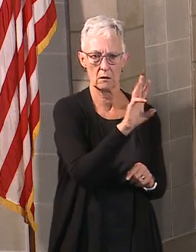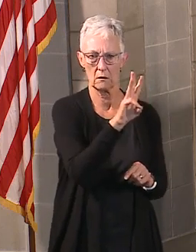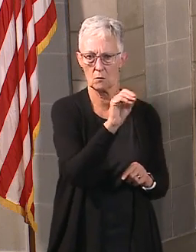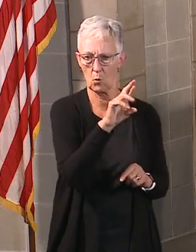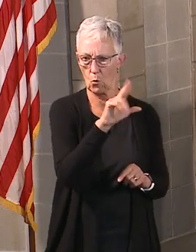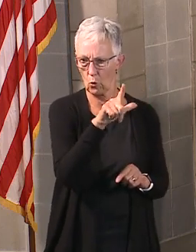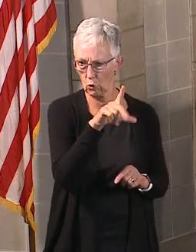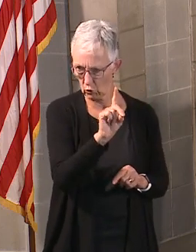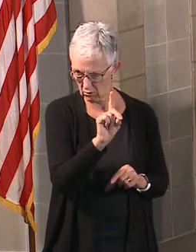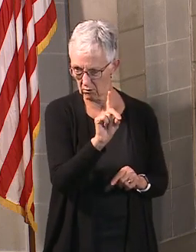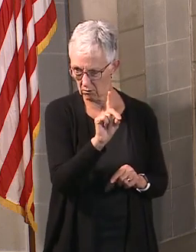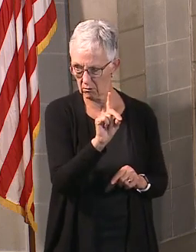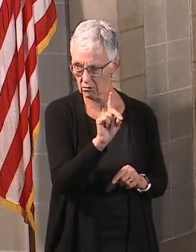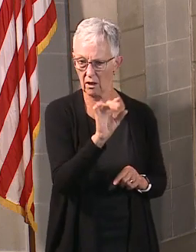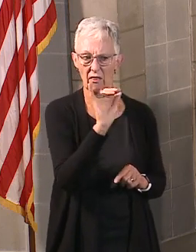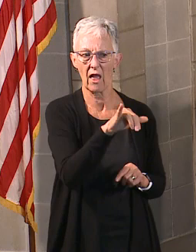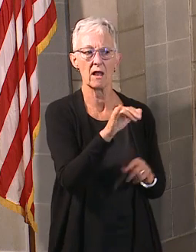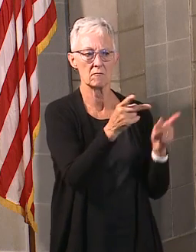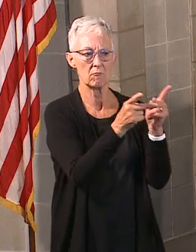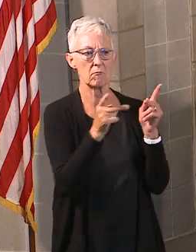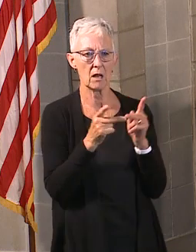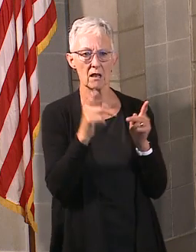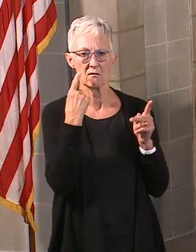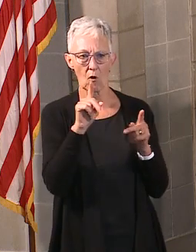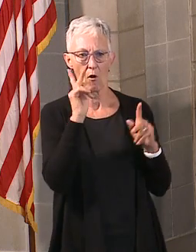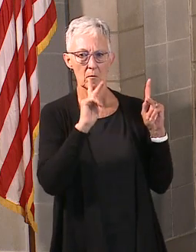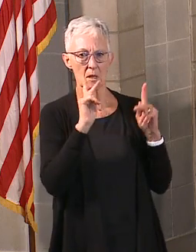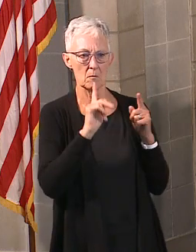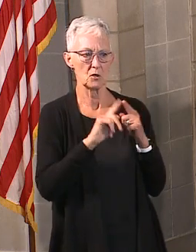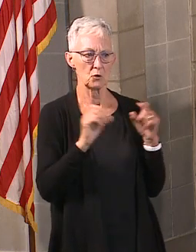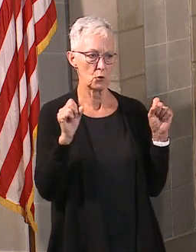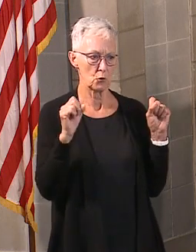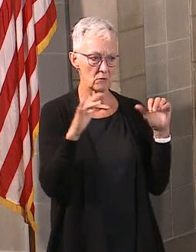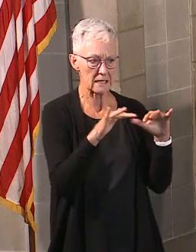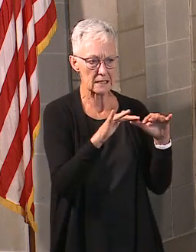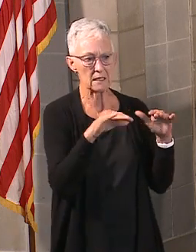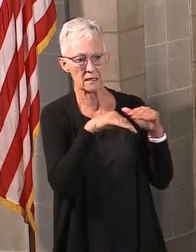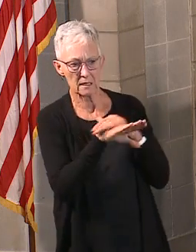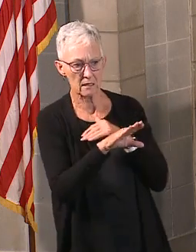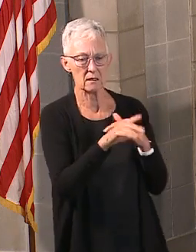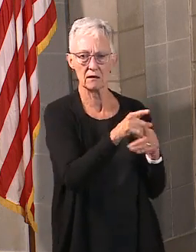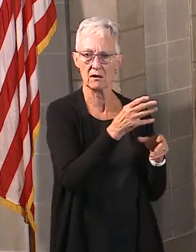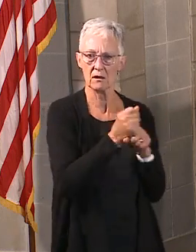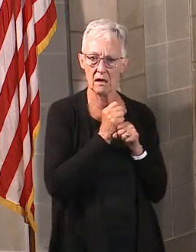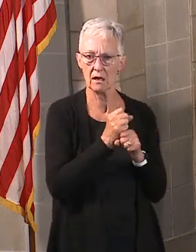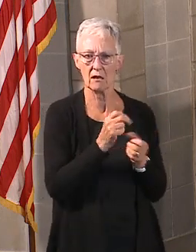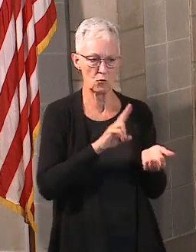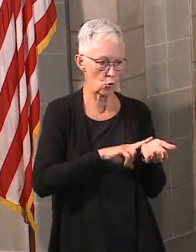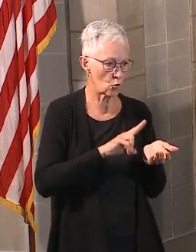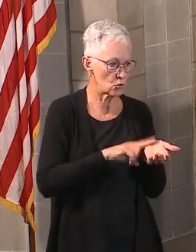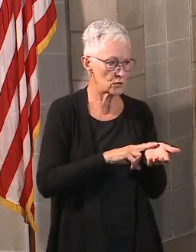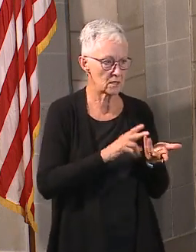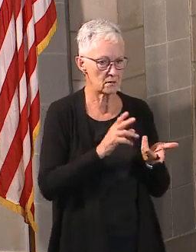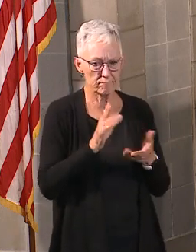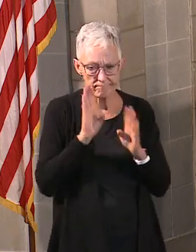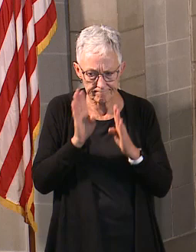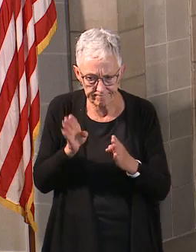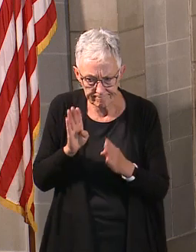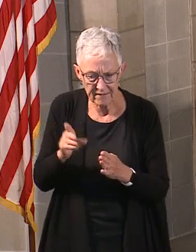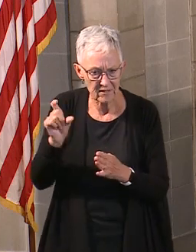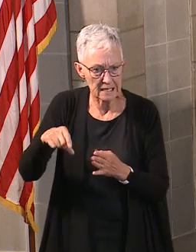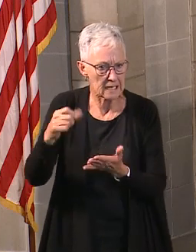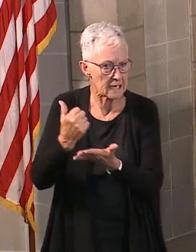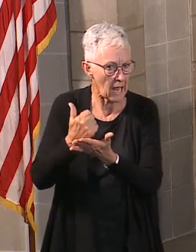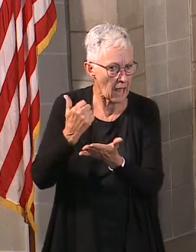for communities of color. So, for example, in South Omaha with the Hispanic community, North Omaha with the African American community.